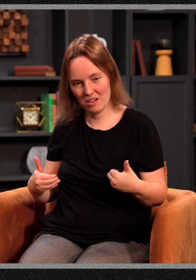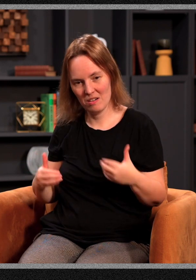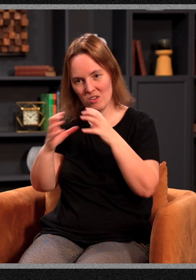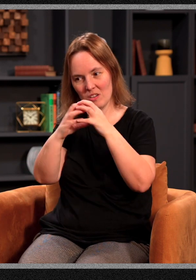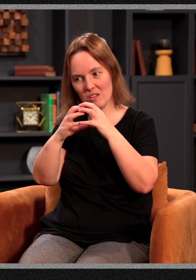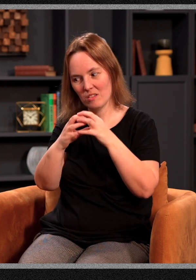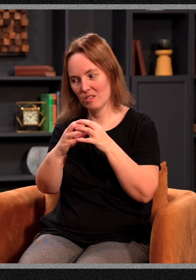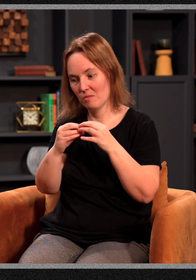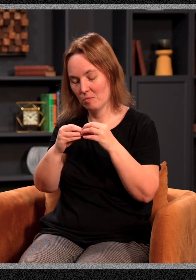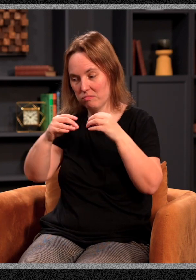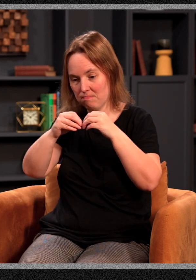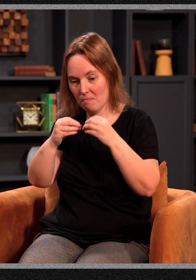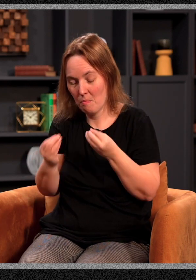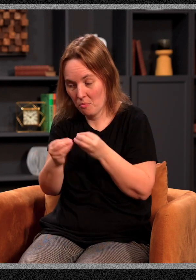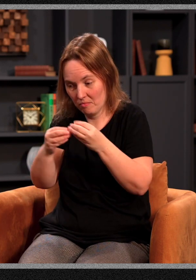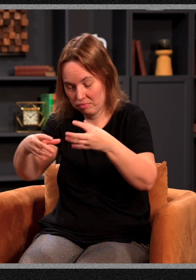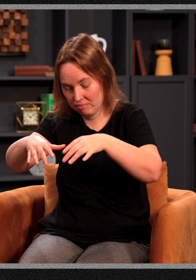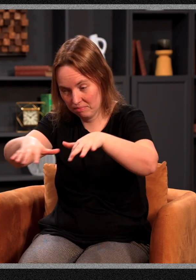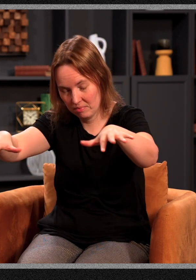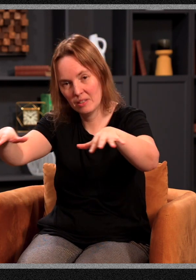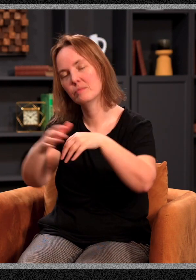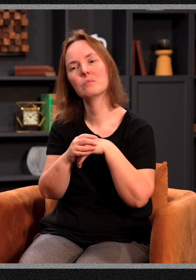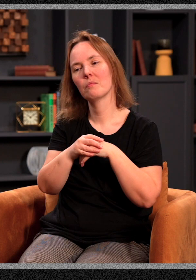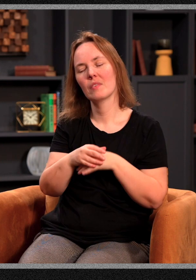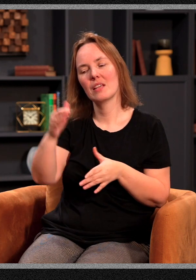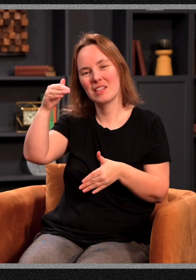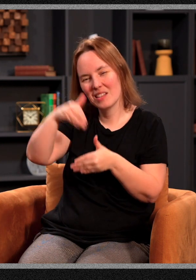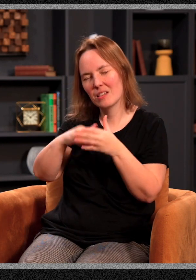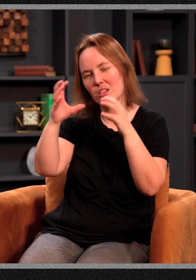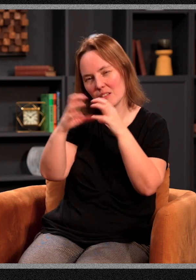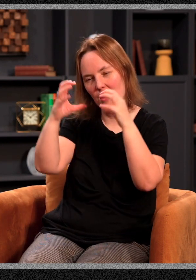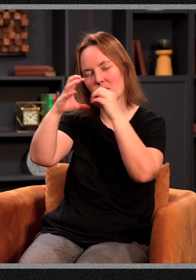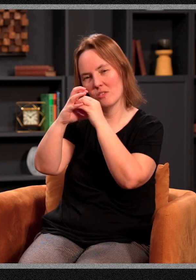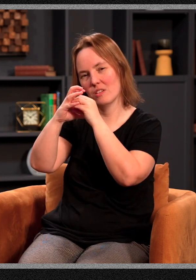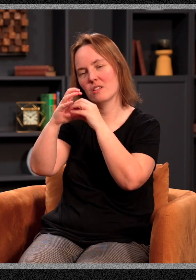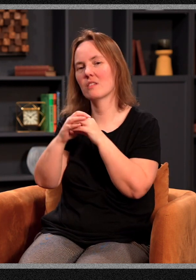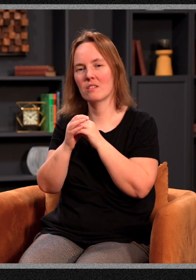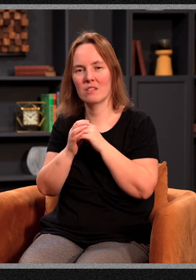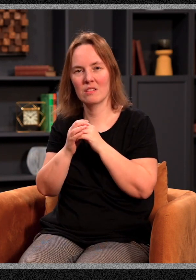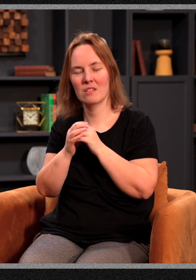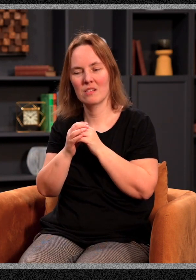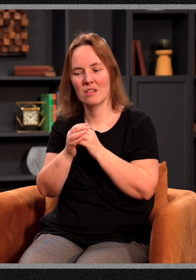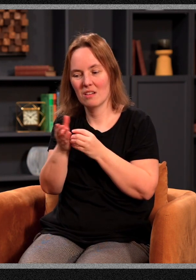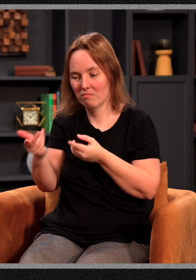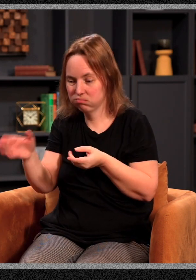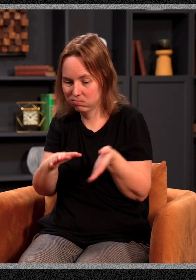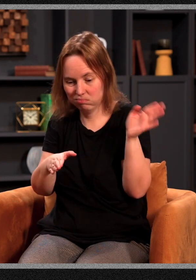to multiply. Now, Dr. Medina goes on to say that into each cell nucleus is folded six